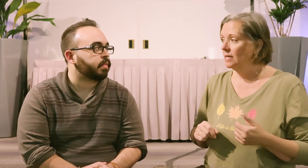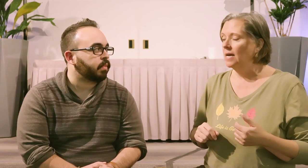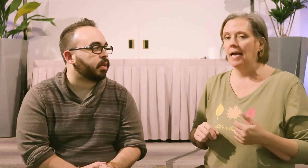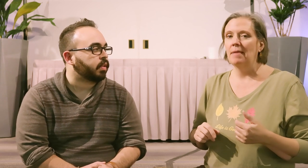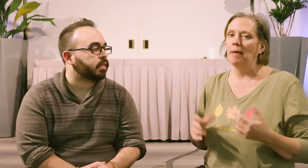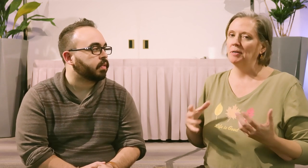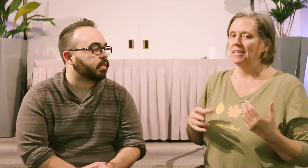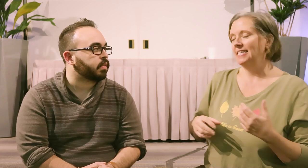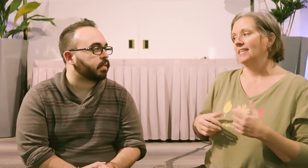I'm happier in the,